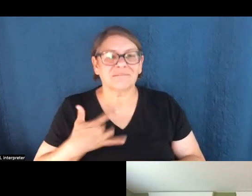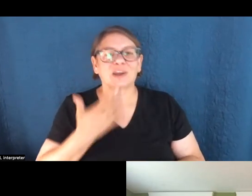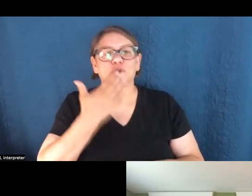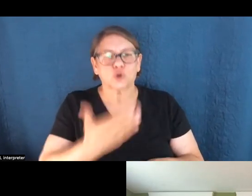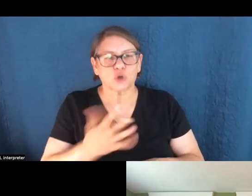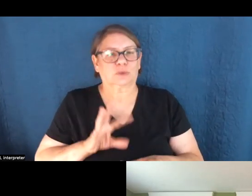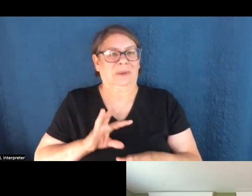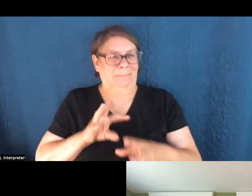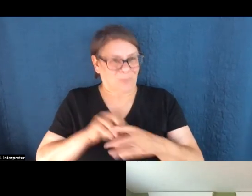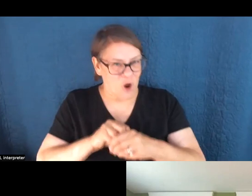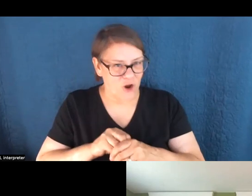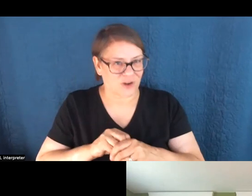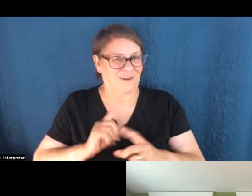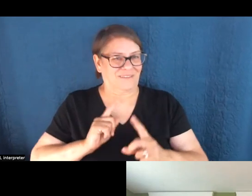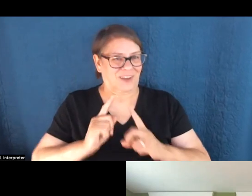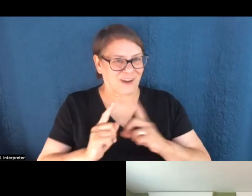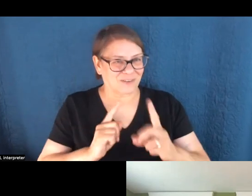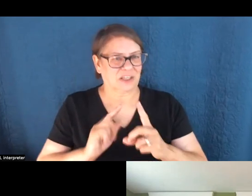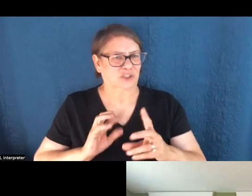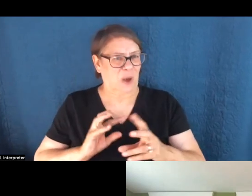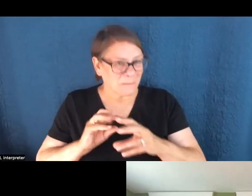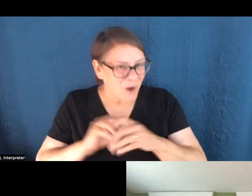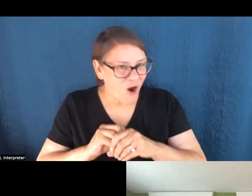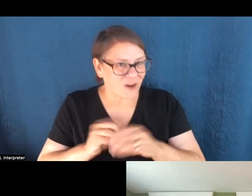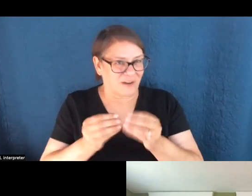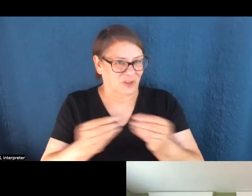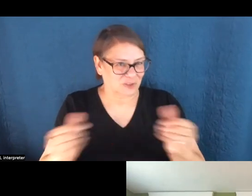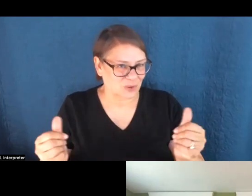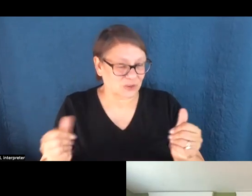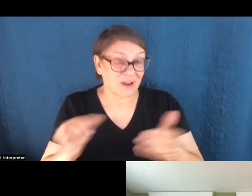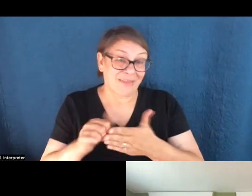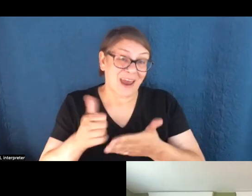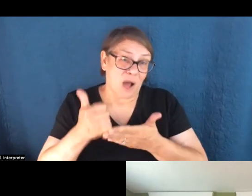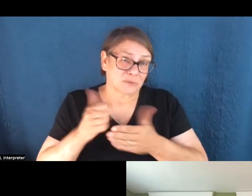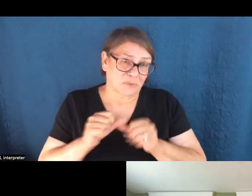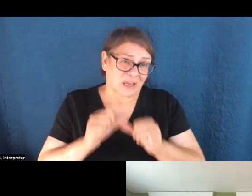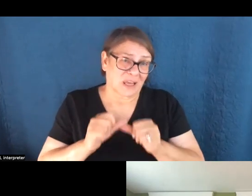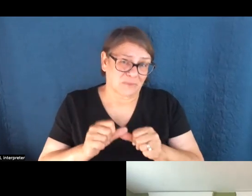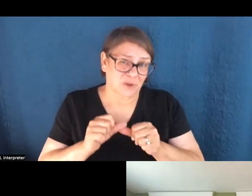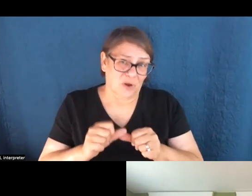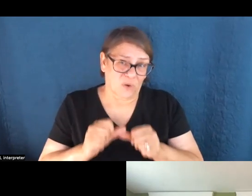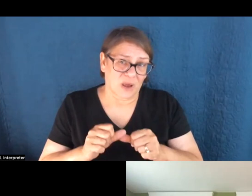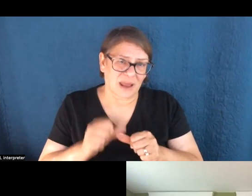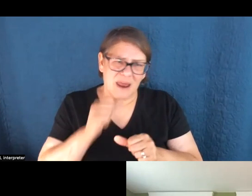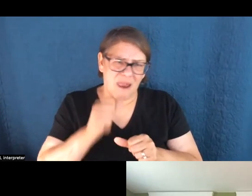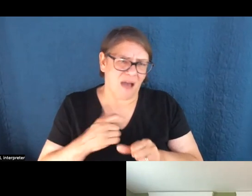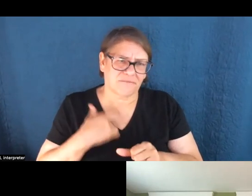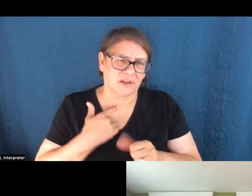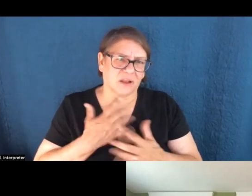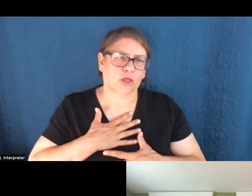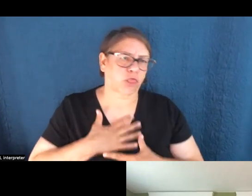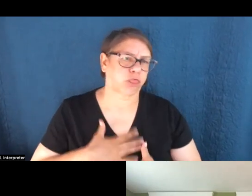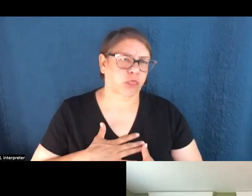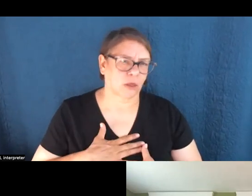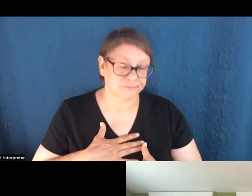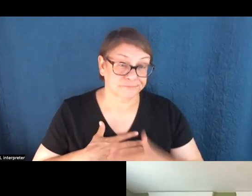conversation and part of trying to figure out how we get there, which sort of helps me keep going and avoid delving into too much gloom and doom. And I think that's the same for a lot